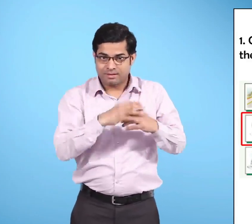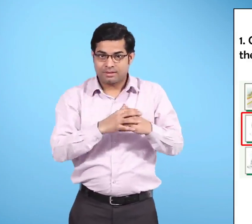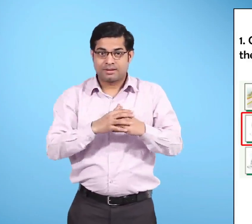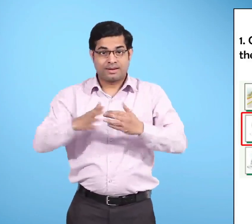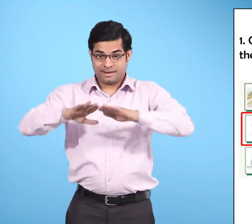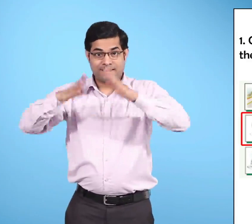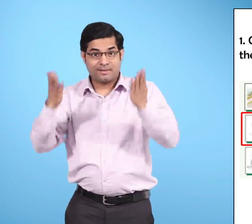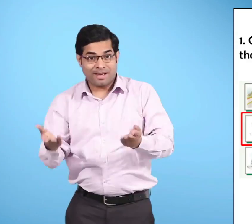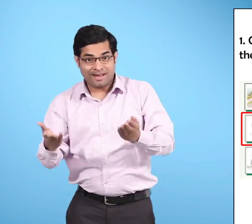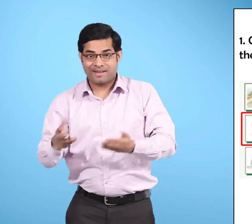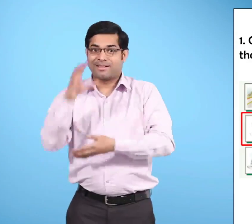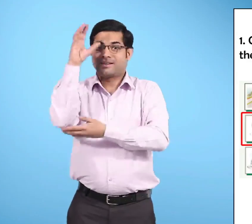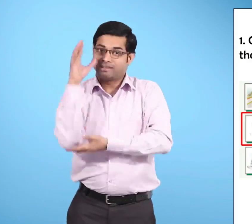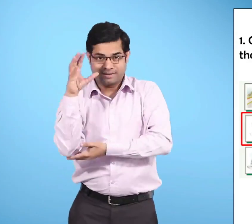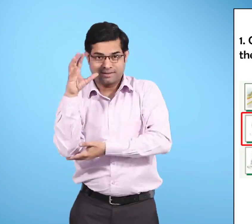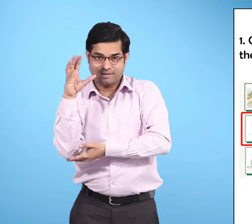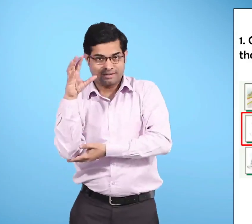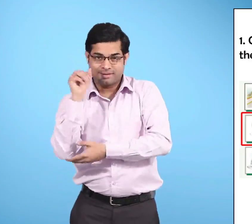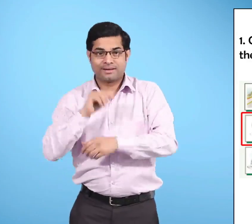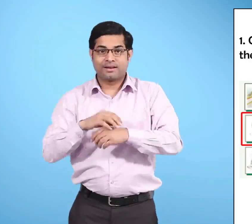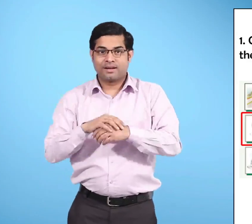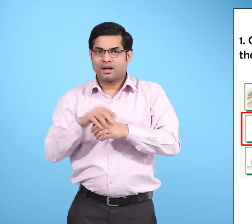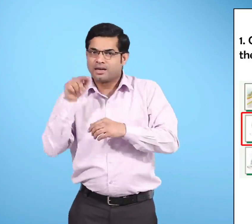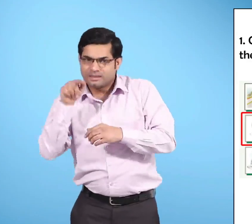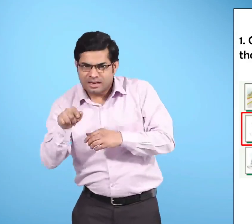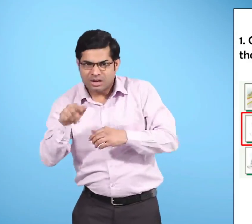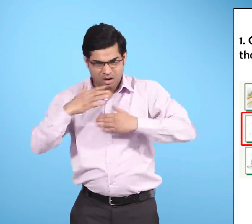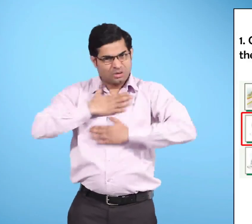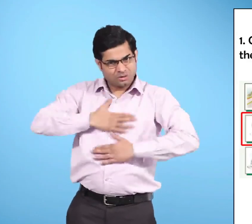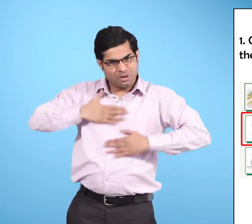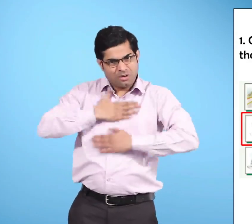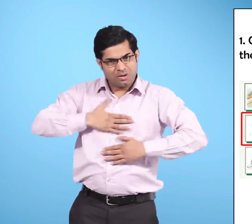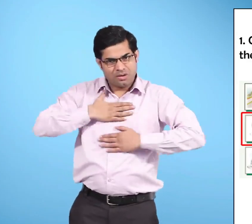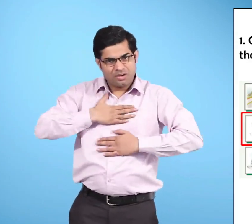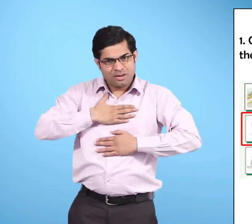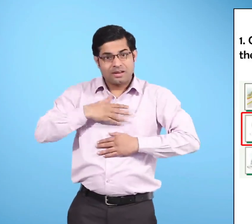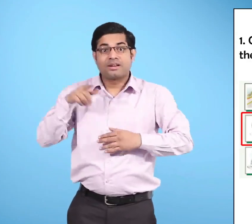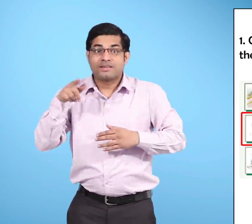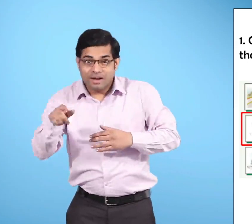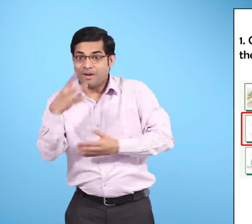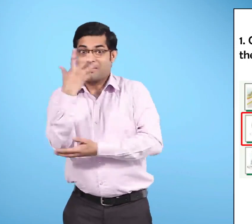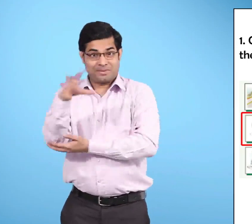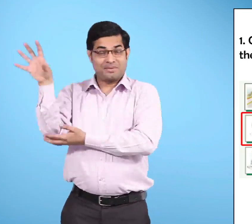It stands on a table Is it fun Or fan